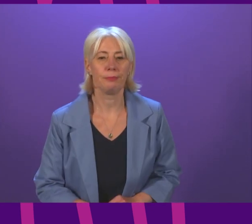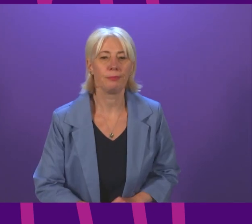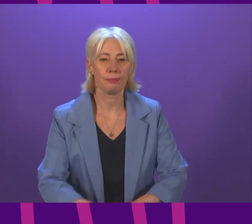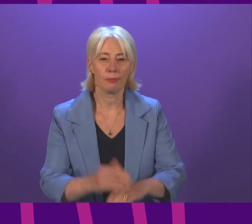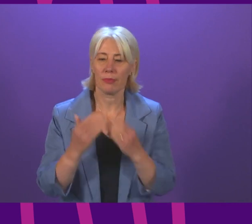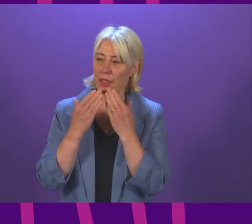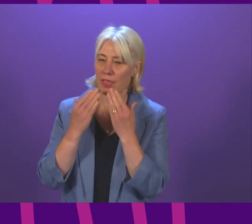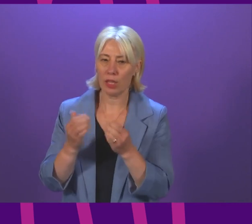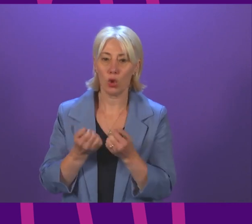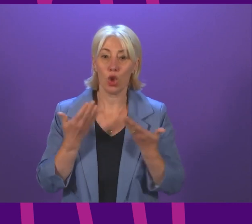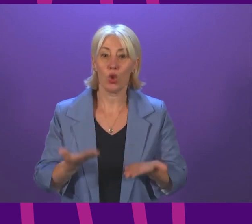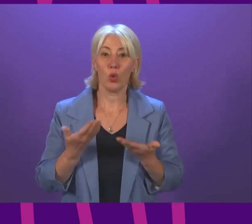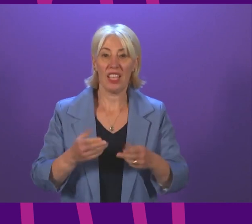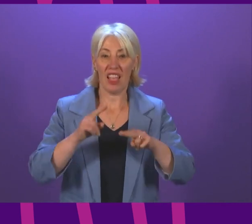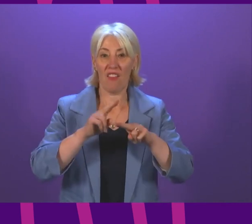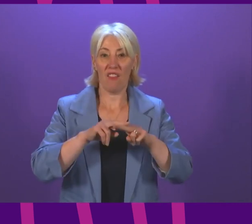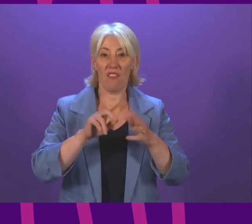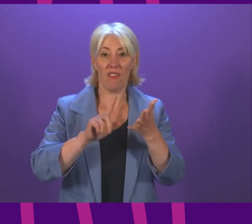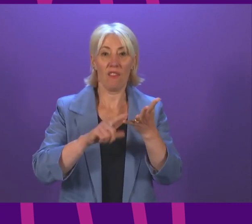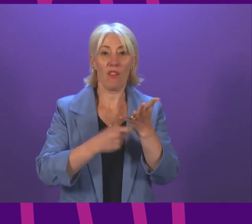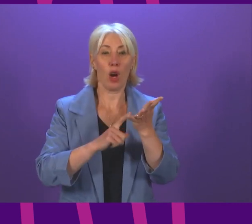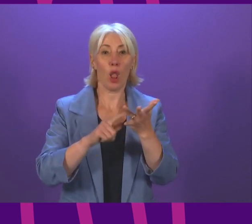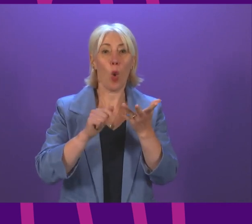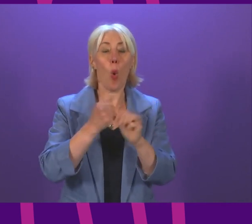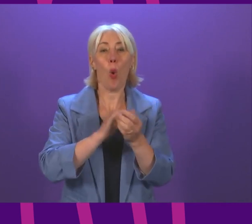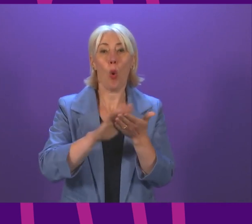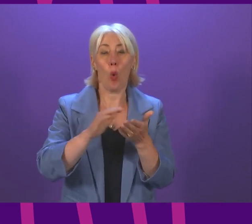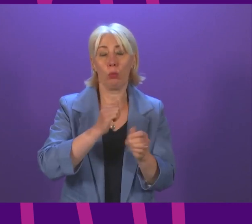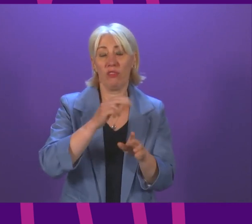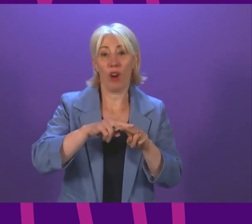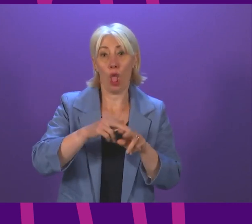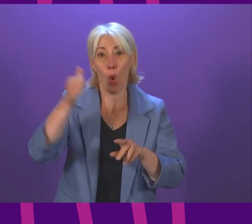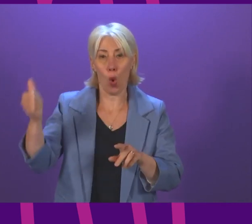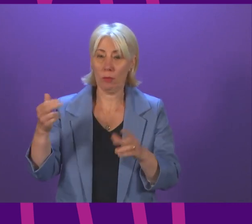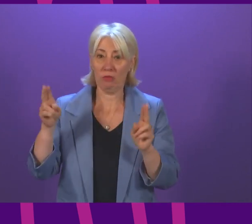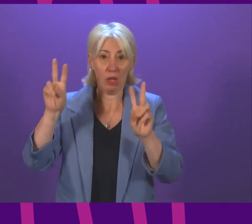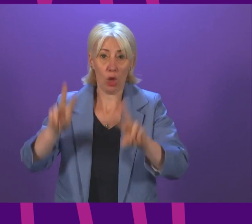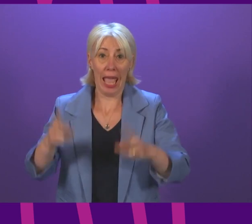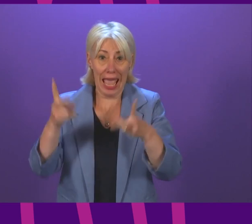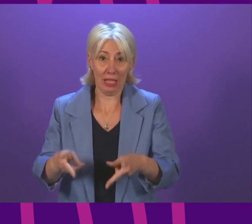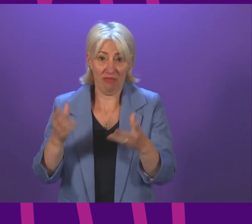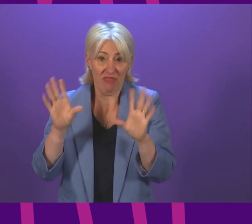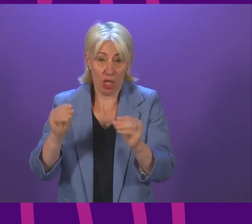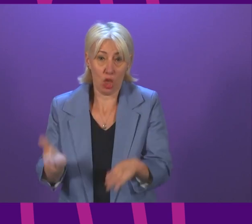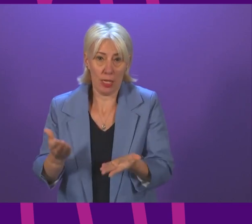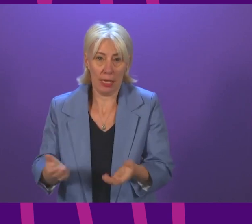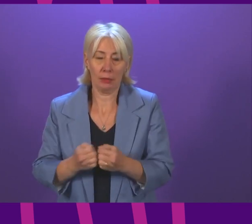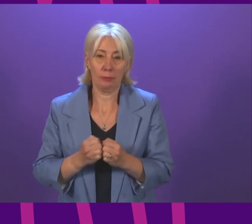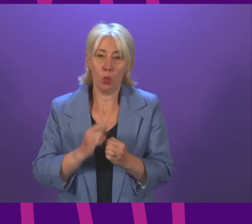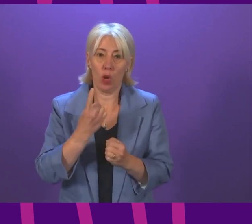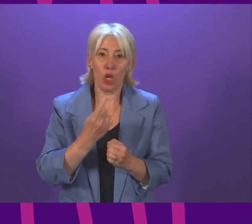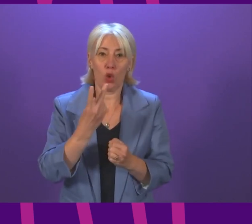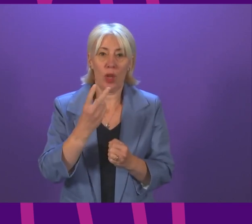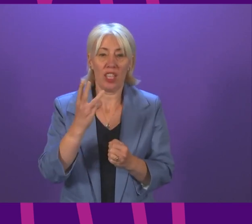today the furlough scheme comes to an end the most recent figures showing that over 100,000 people in Scotland were still on furlough